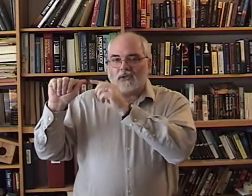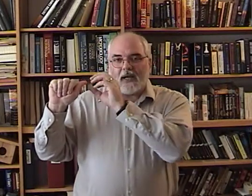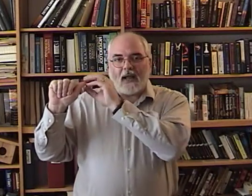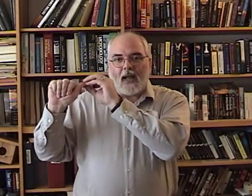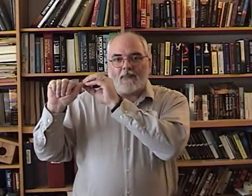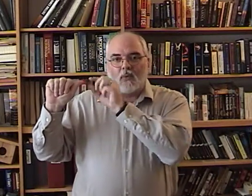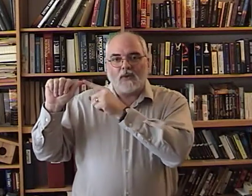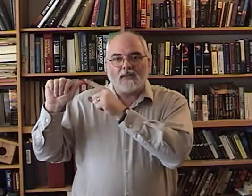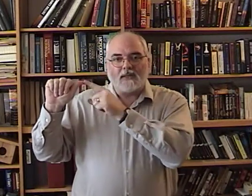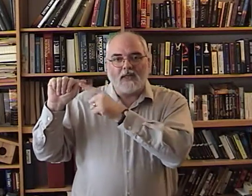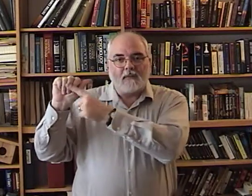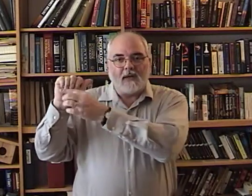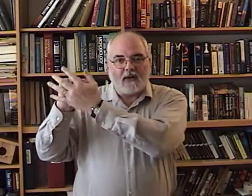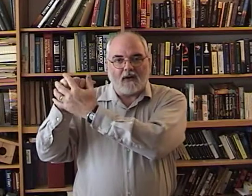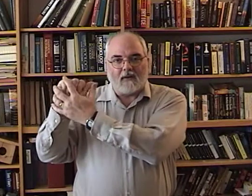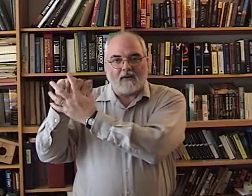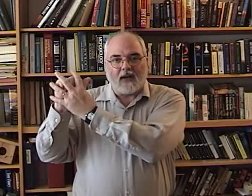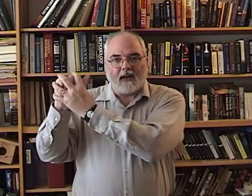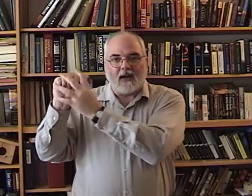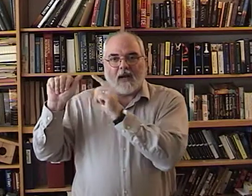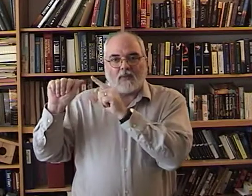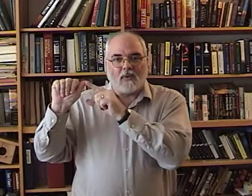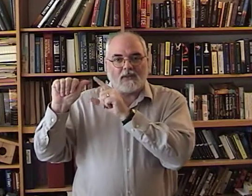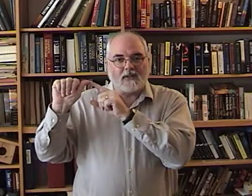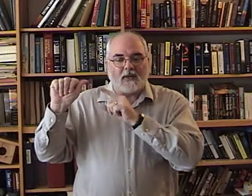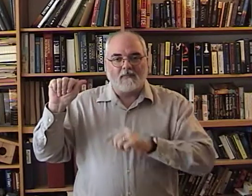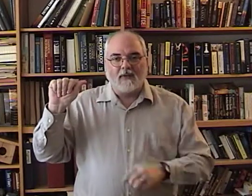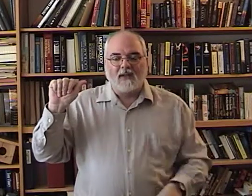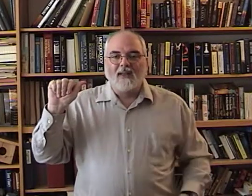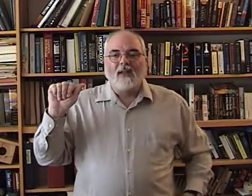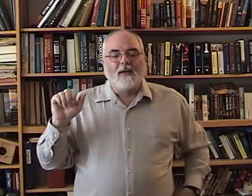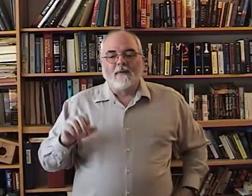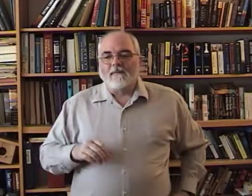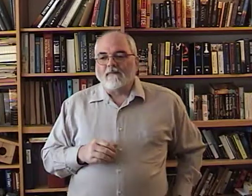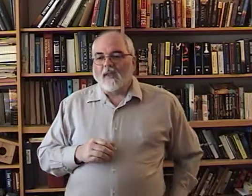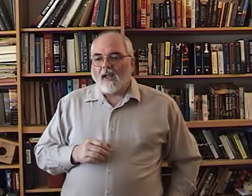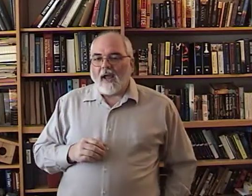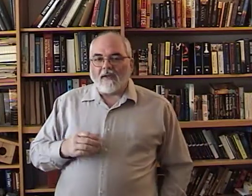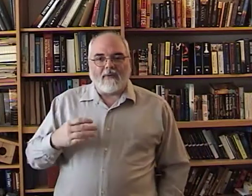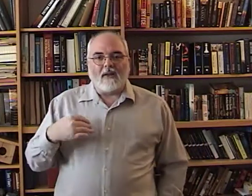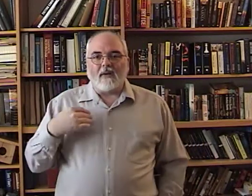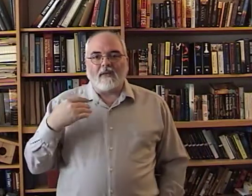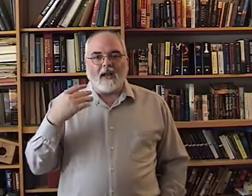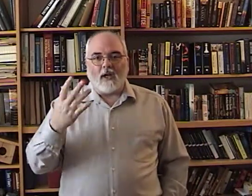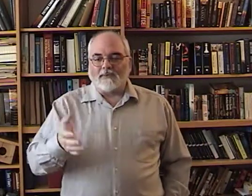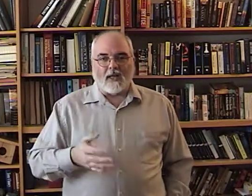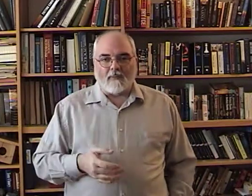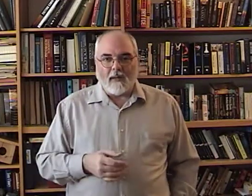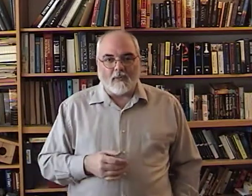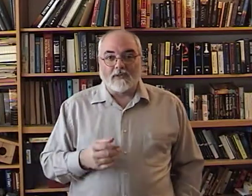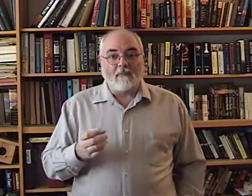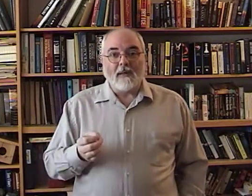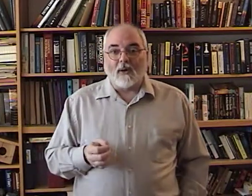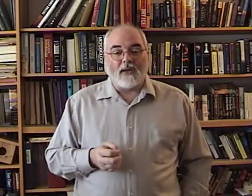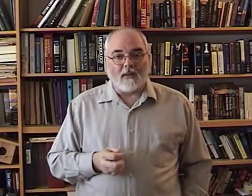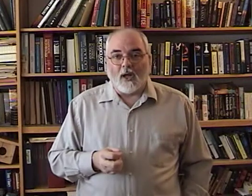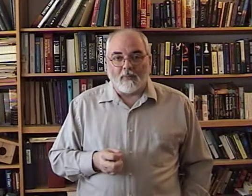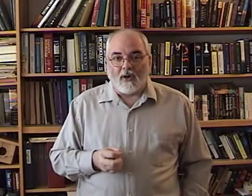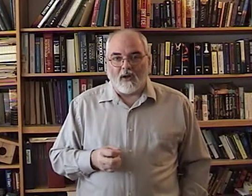like an apple with a stem here. Okay? An apple with a stem. I have found that that helps a lot of people. Some people, it doesn't help at all.